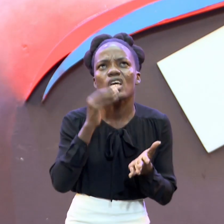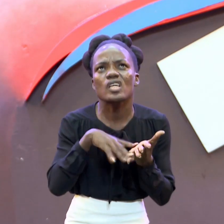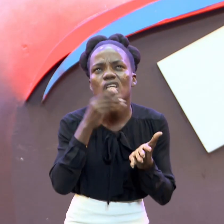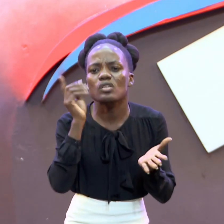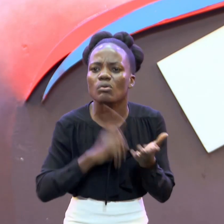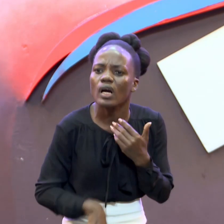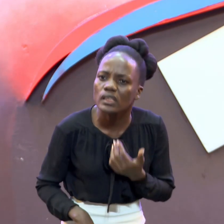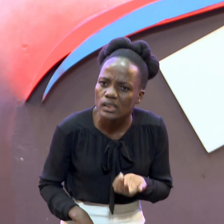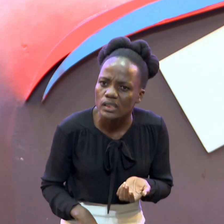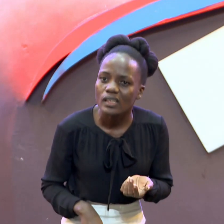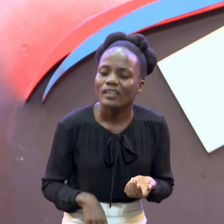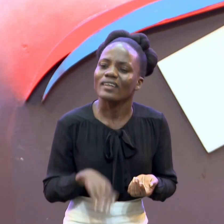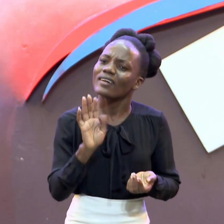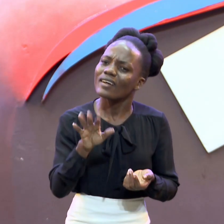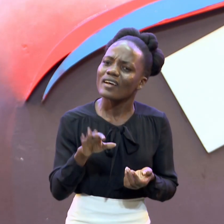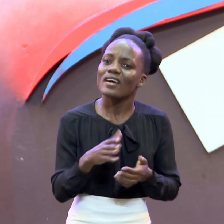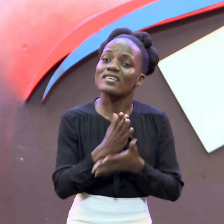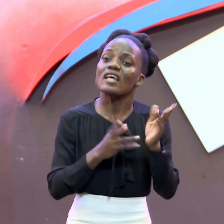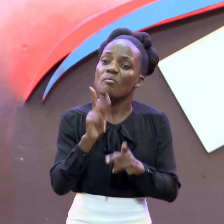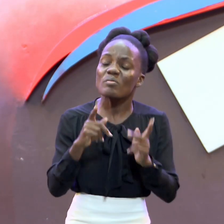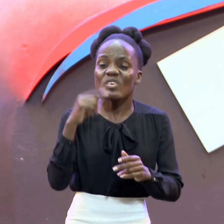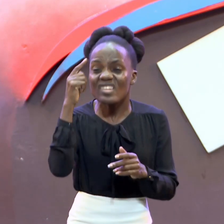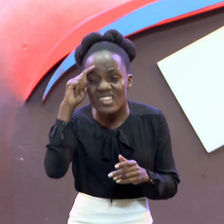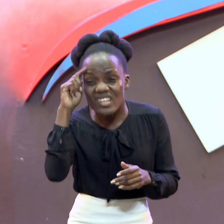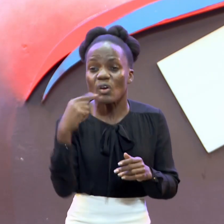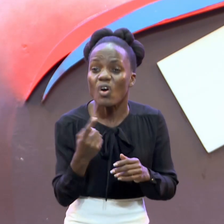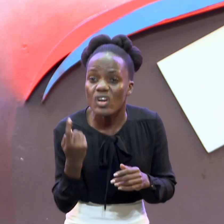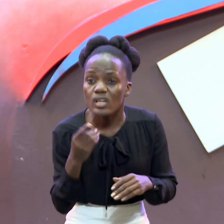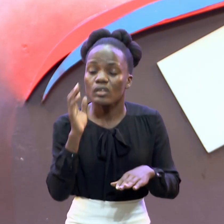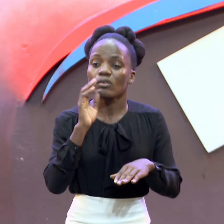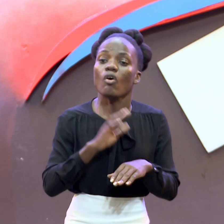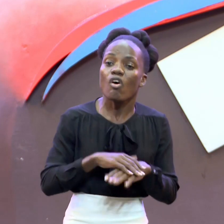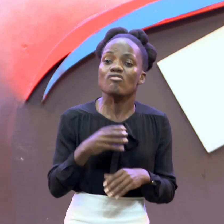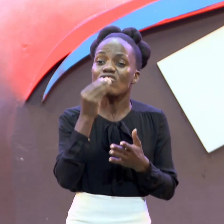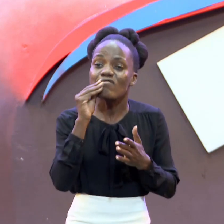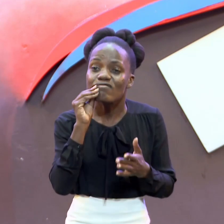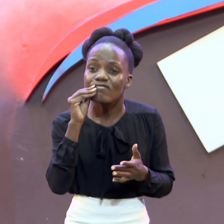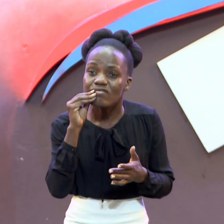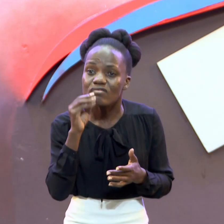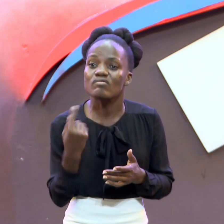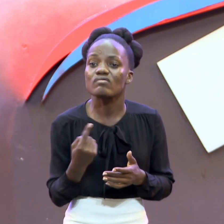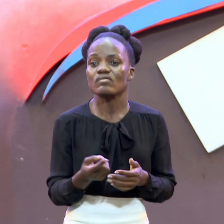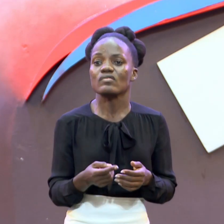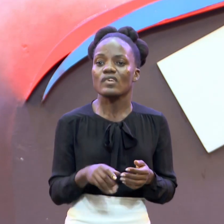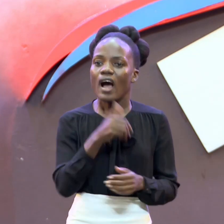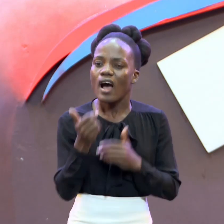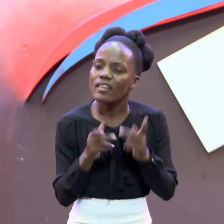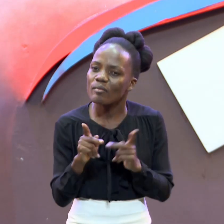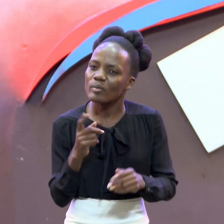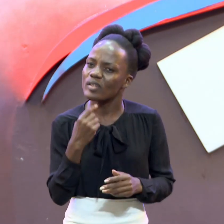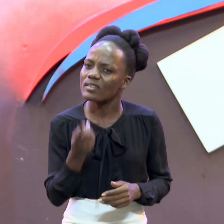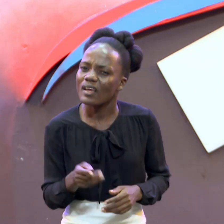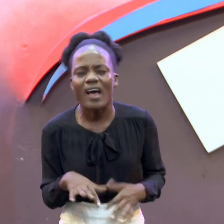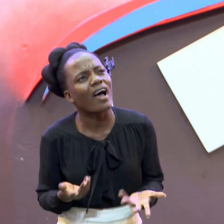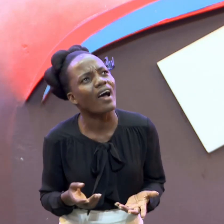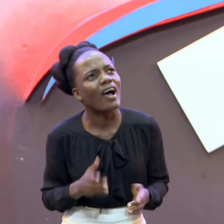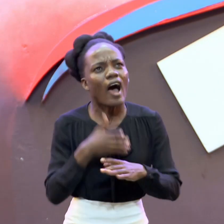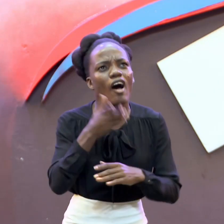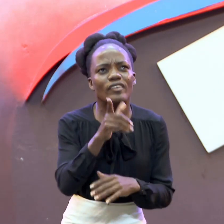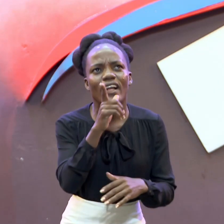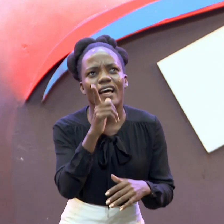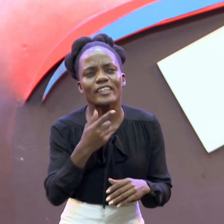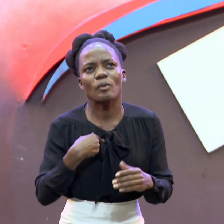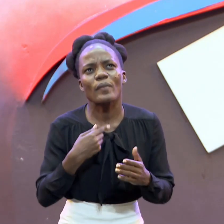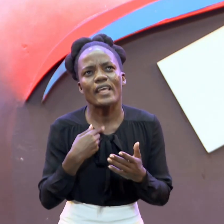Have For Lunch And Then What Snack Will I Eat After Lunch Before Evening Tea